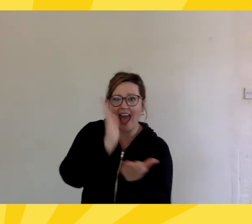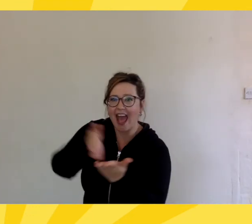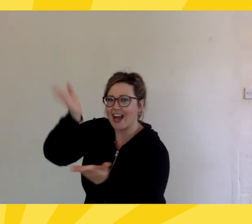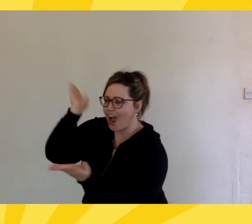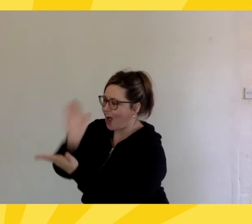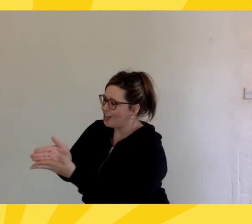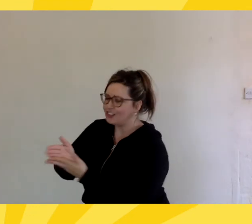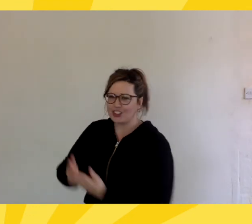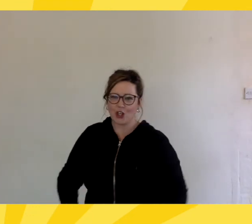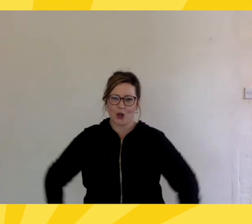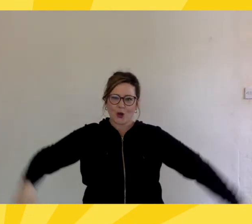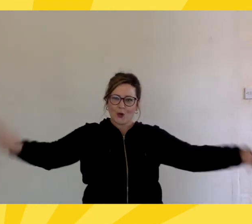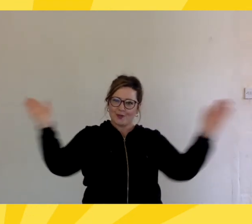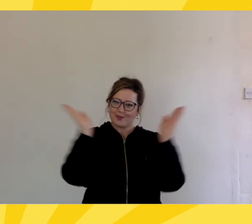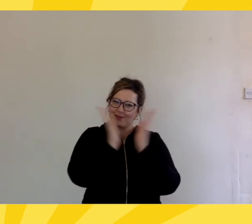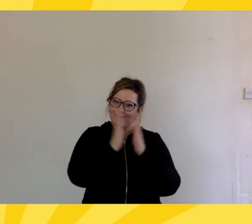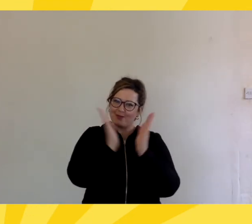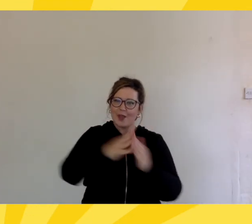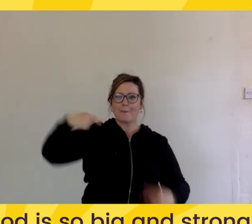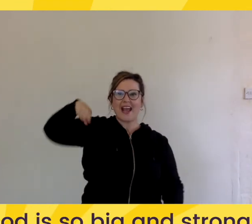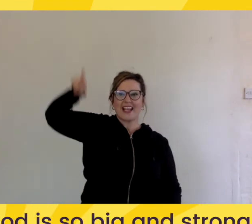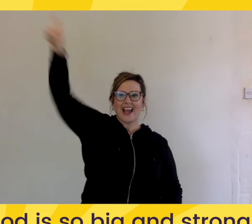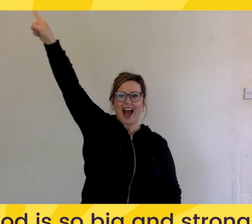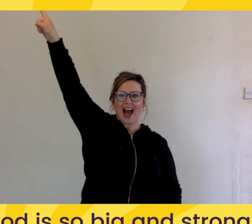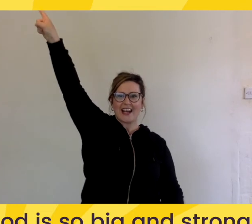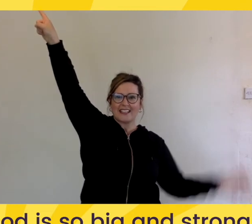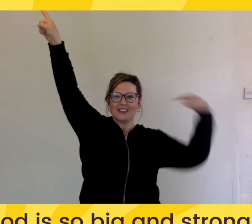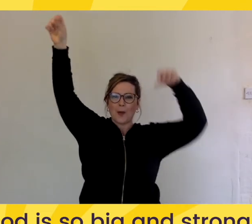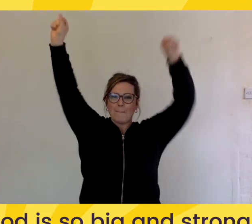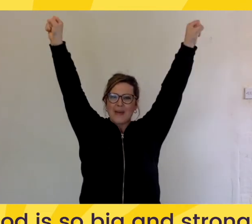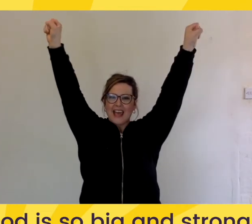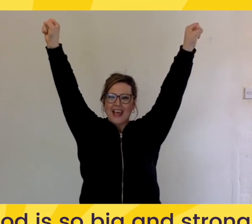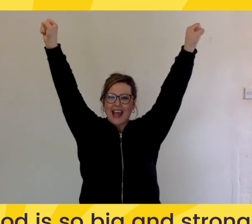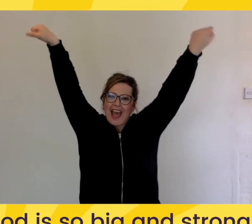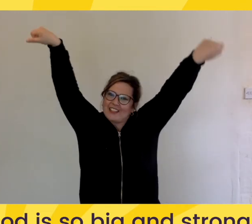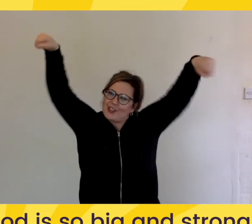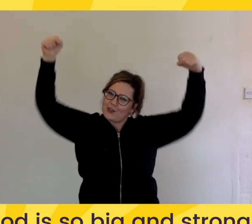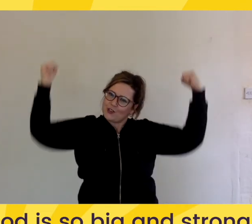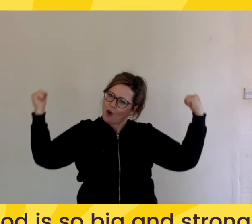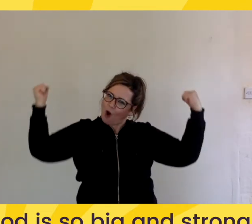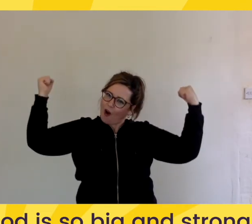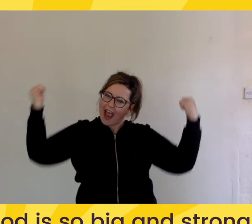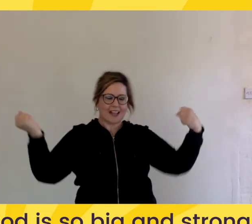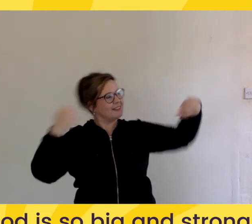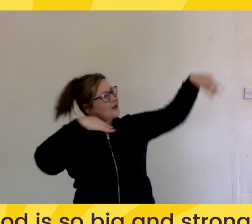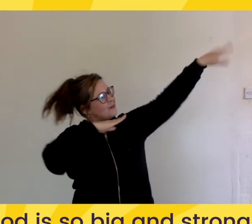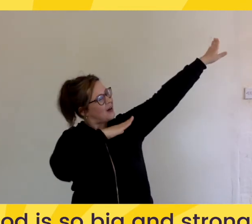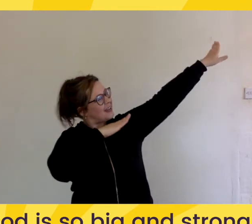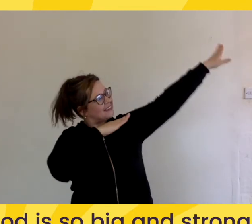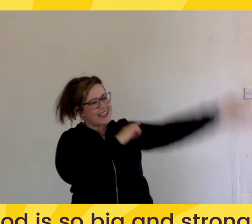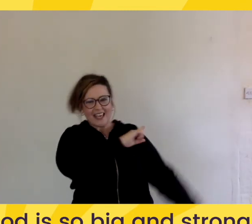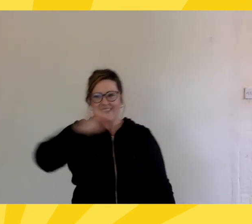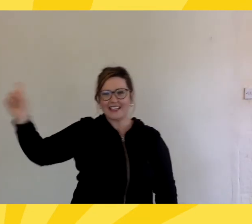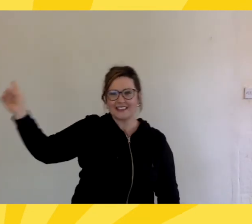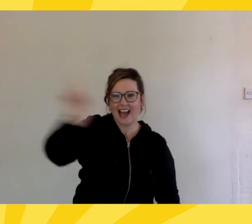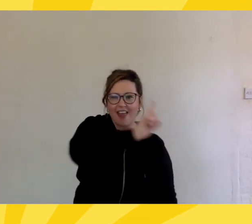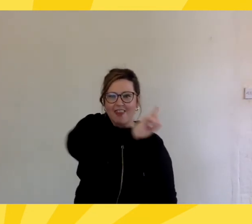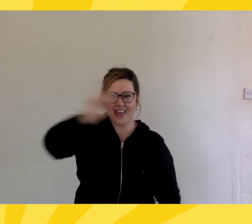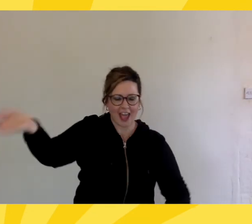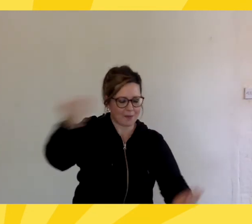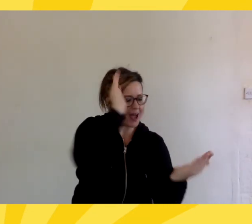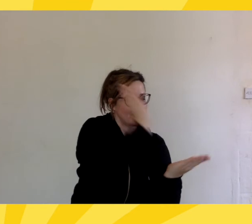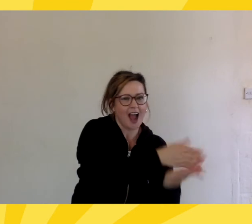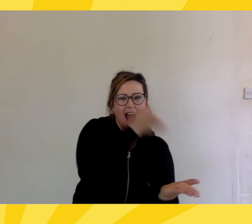God cannot do My God is so big and so strong and so mighty There's